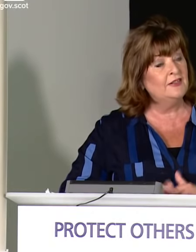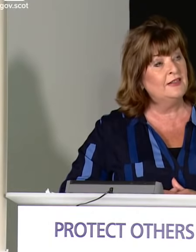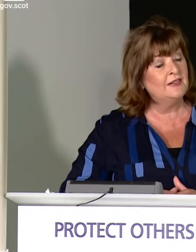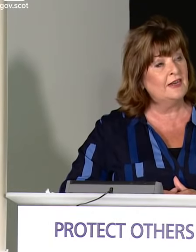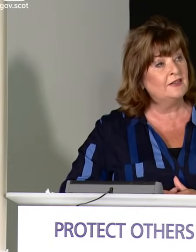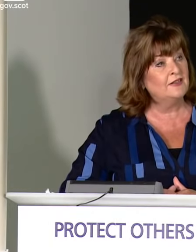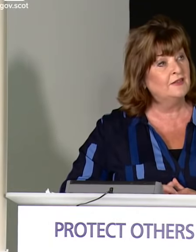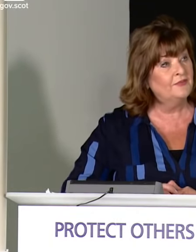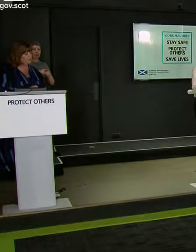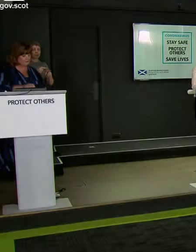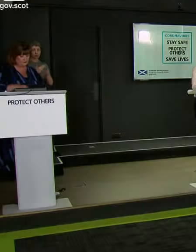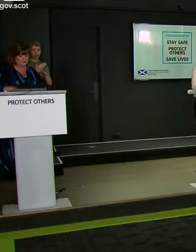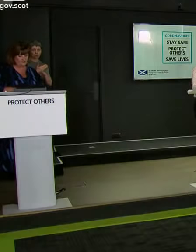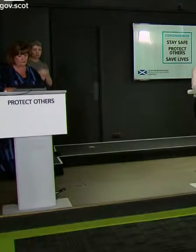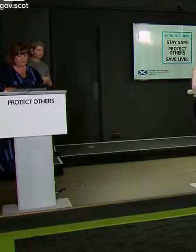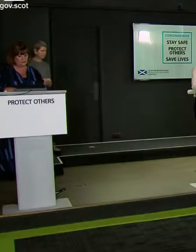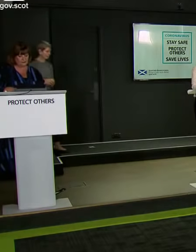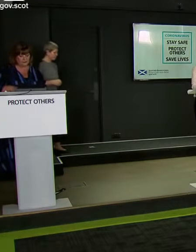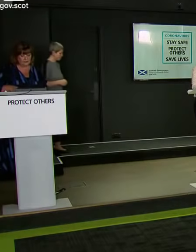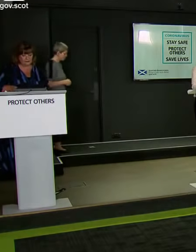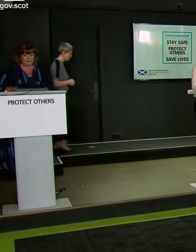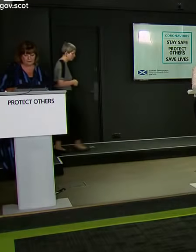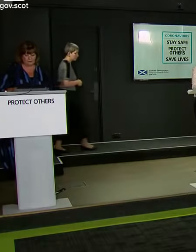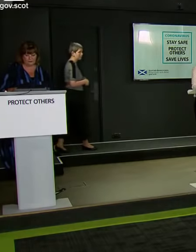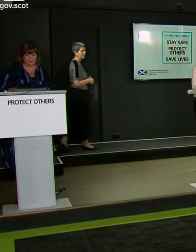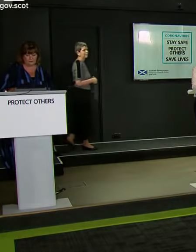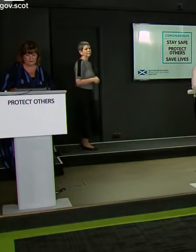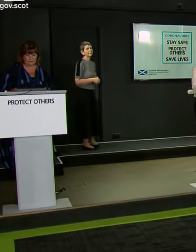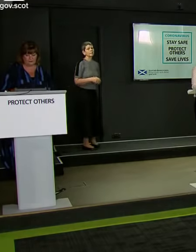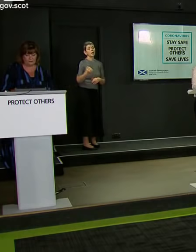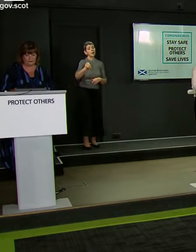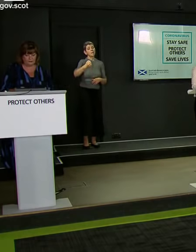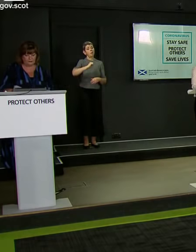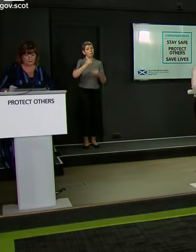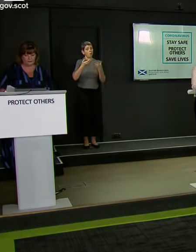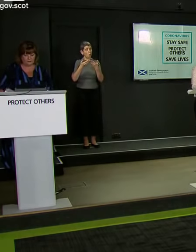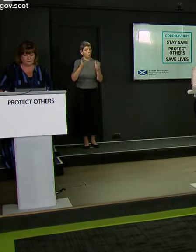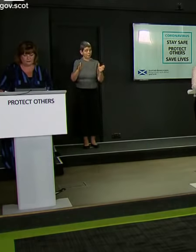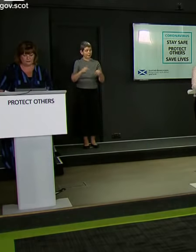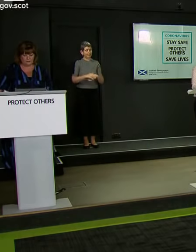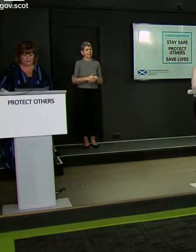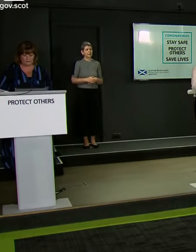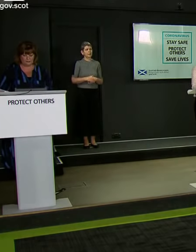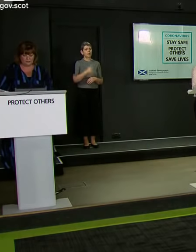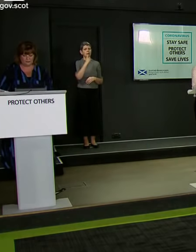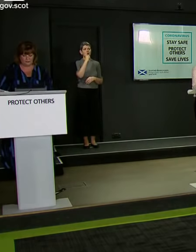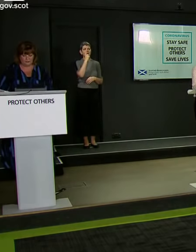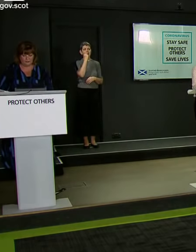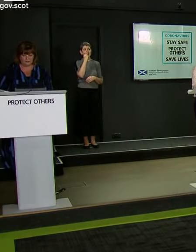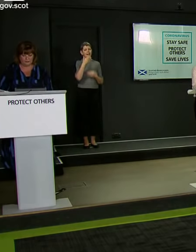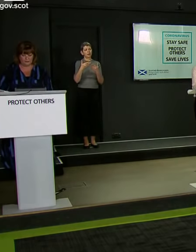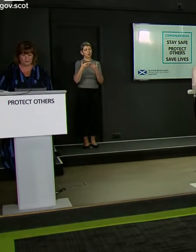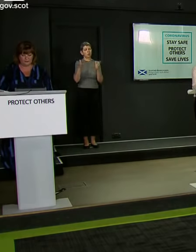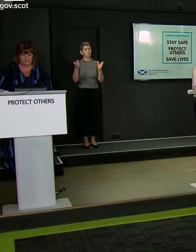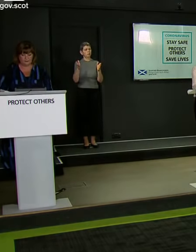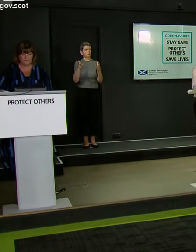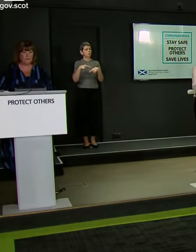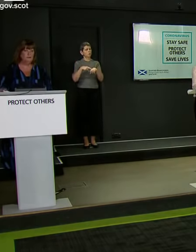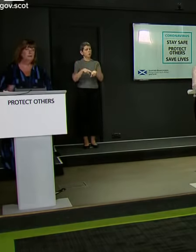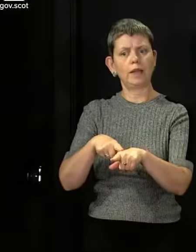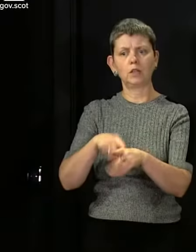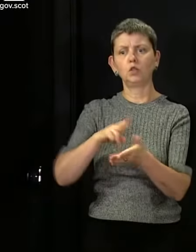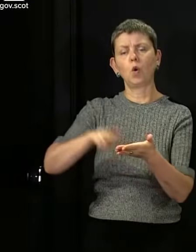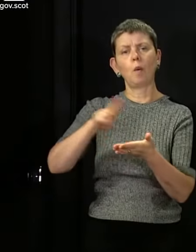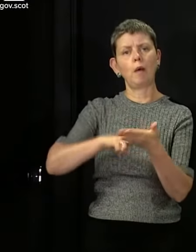in these sectors. And on the question about pubs opening, pubs will be able to open in line with their normal licence